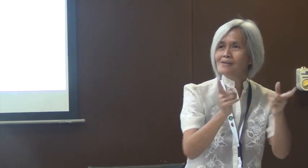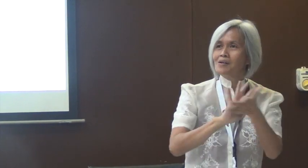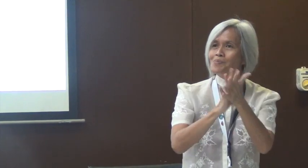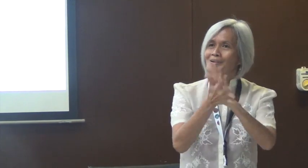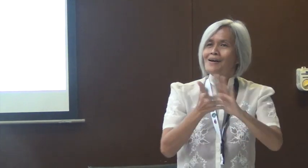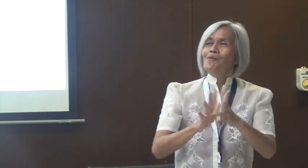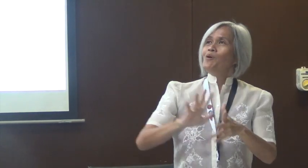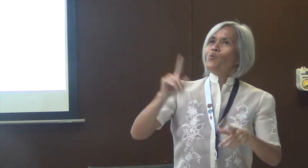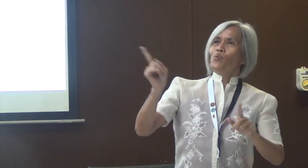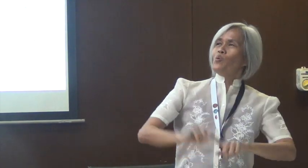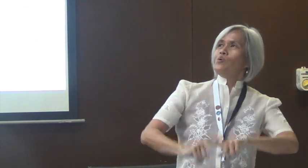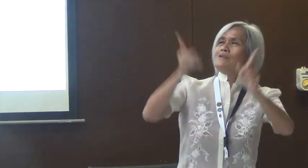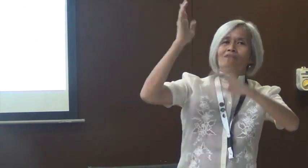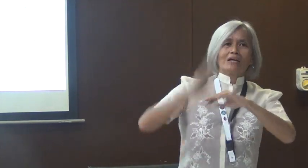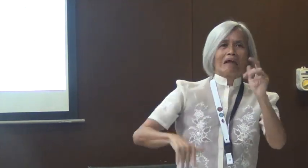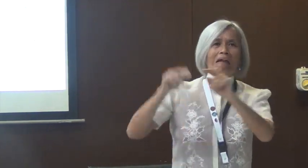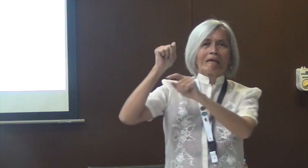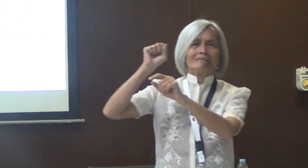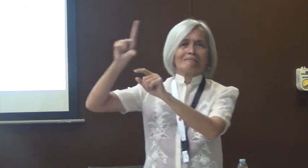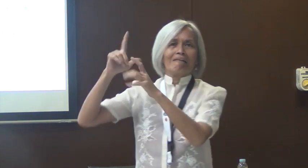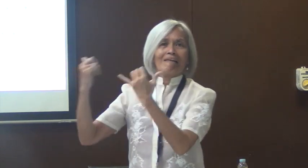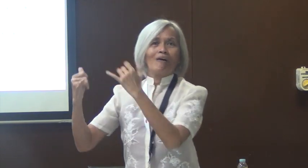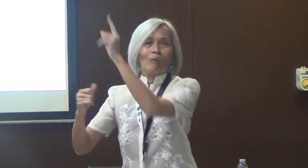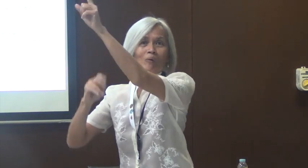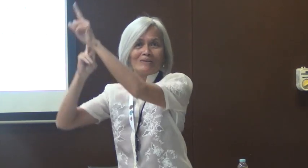But you would also find that there are places where the signs were different.